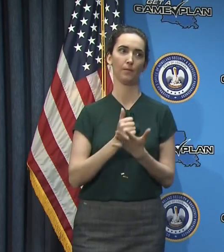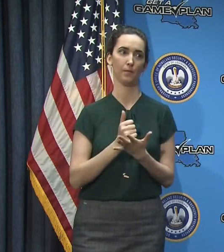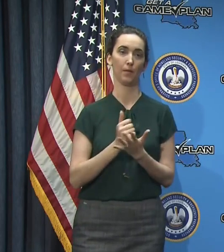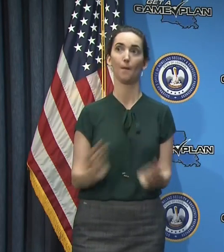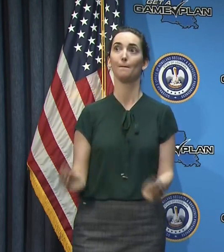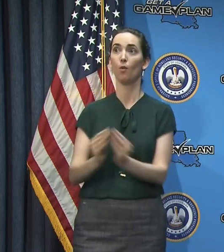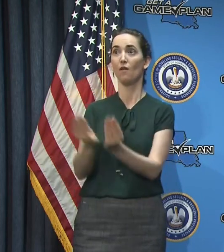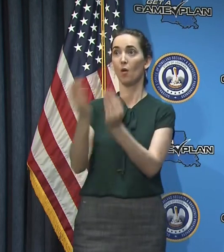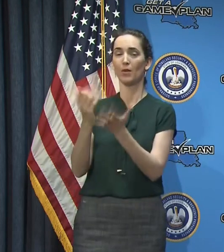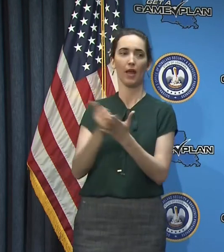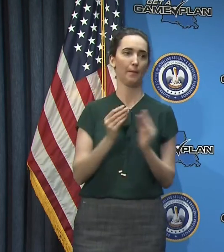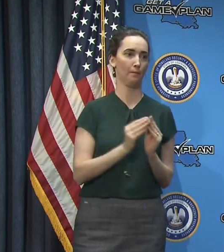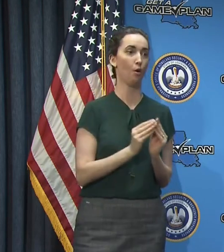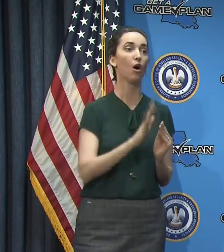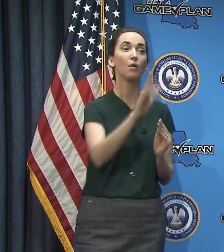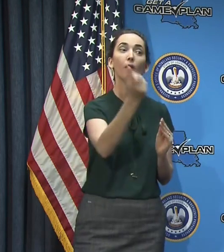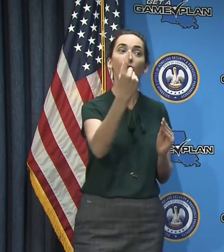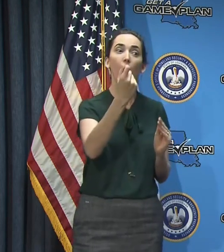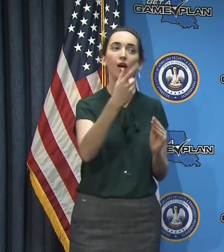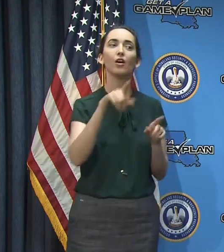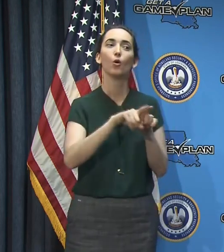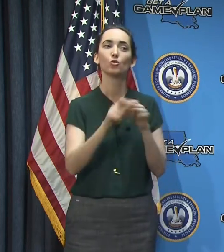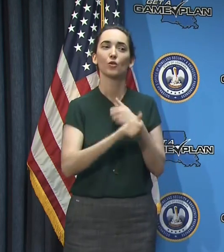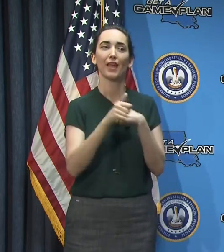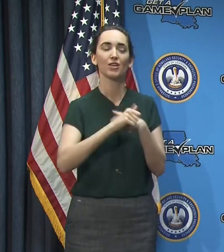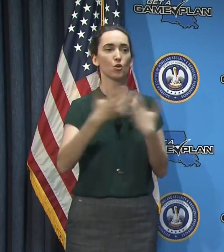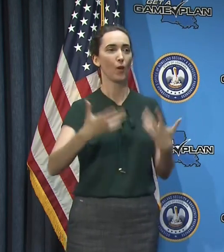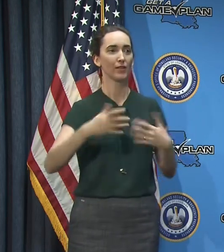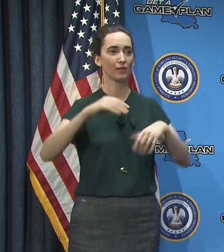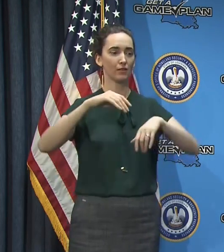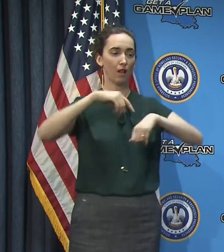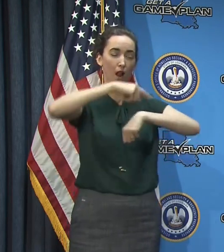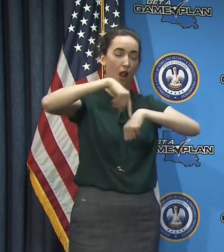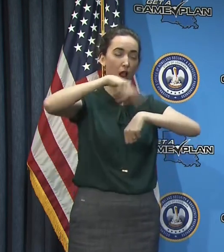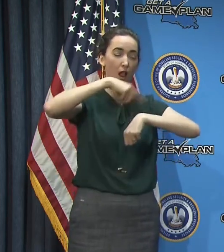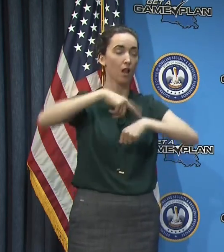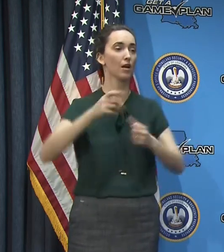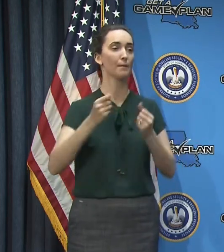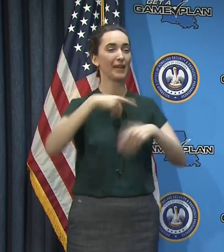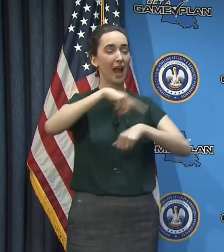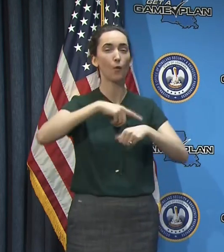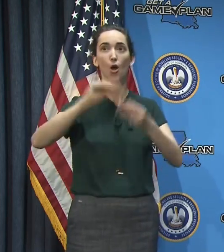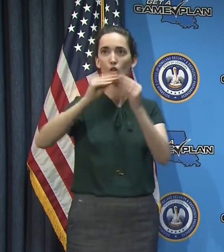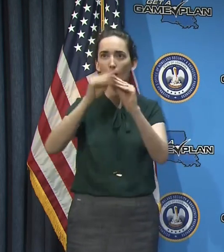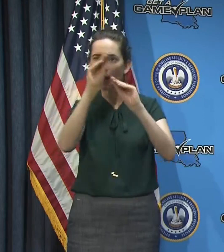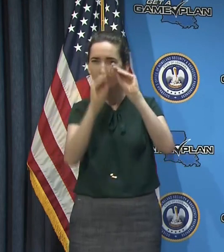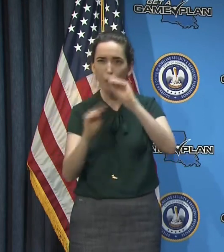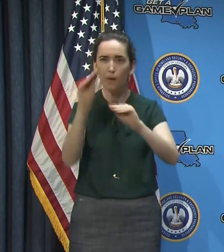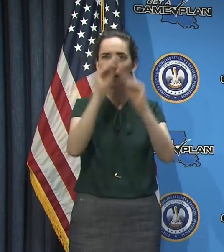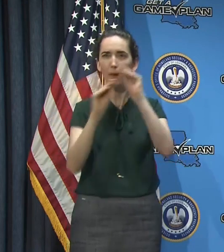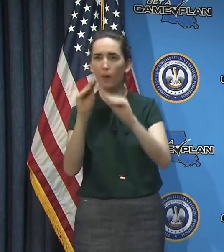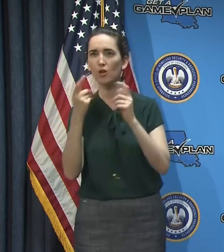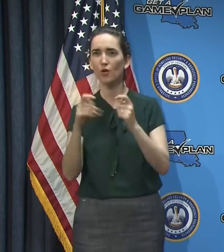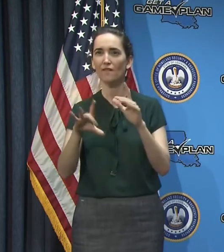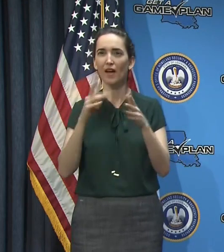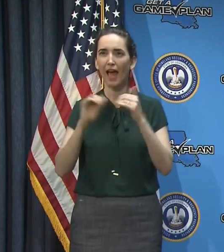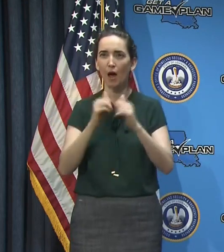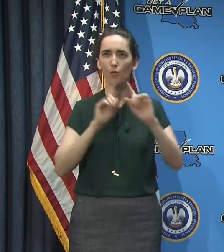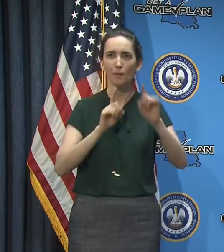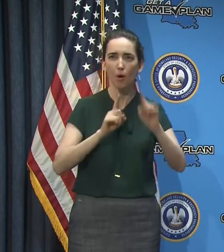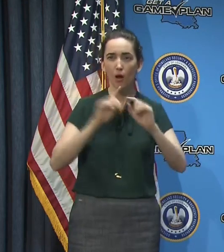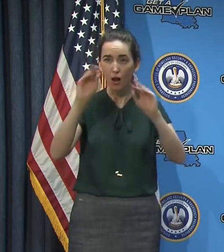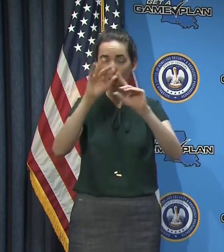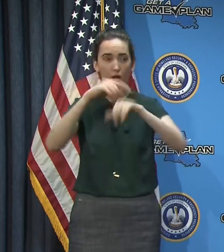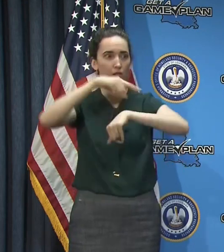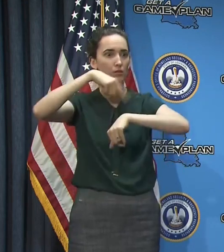sit there and spend all your time doing nothing but manipulating data and, and, and looking for new ways to report things. and